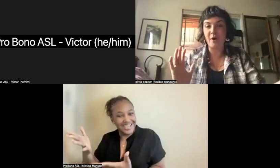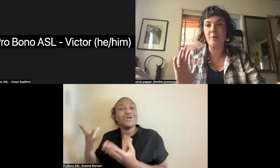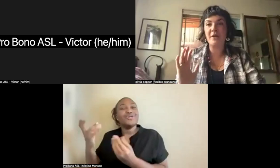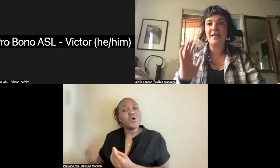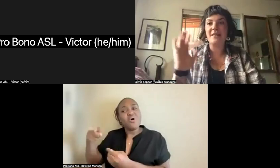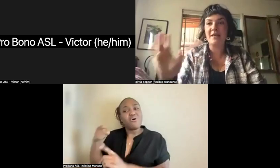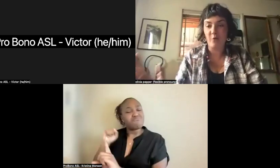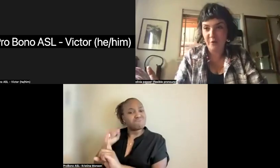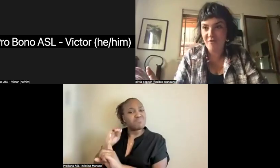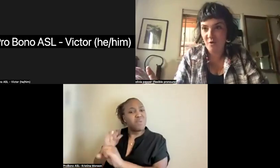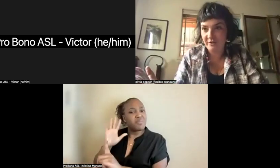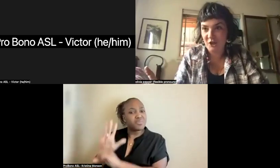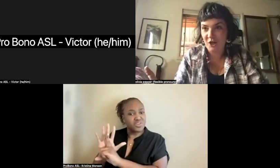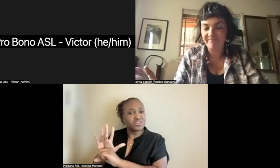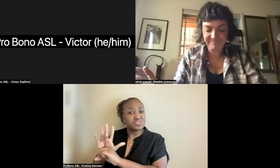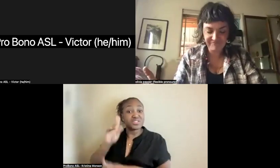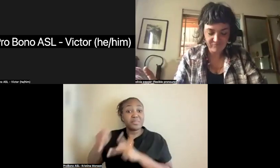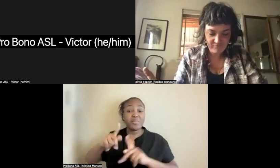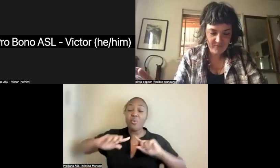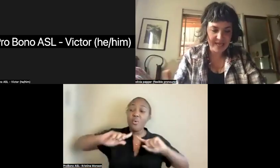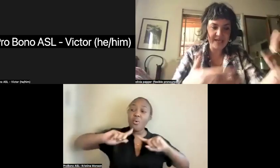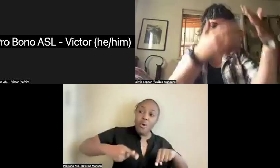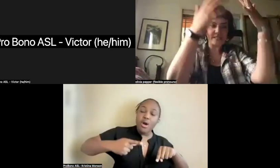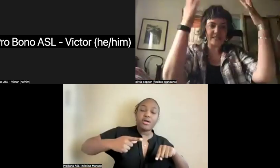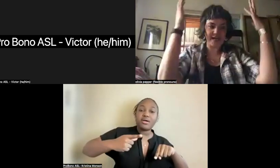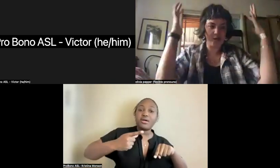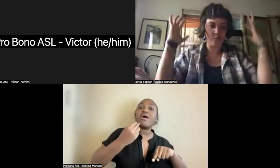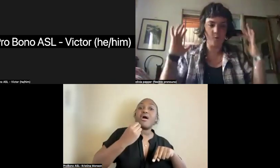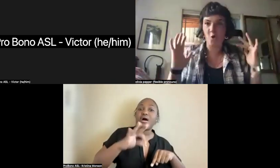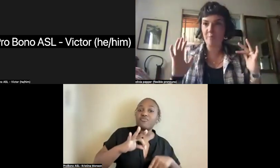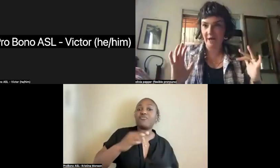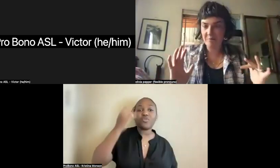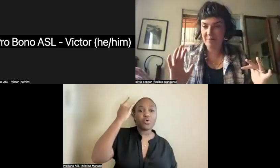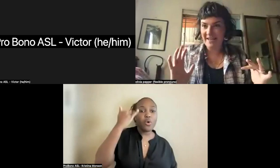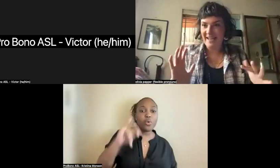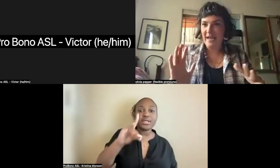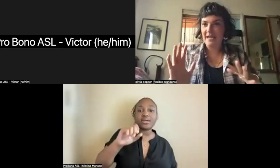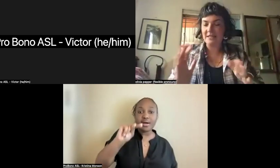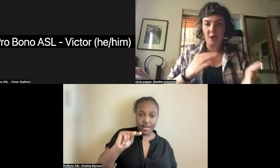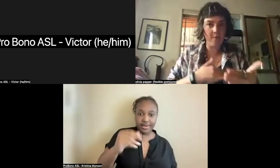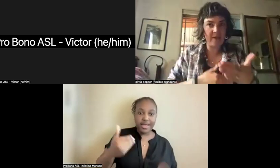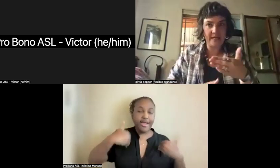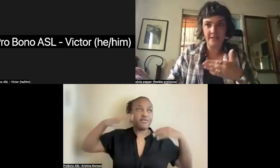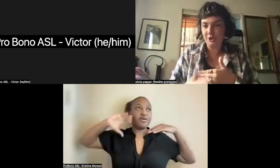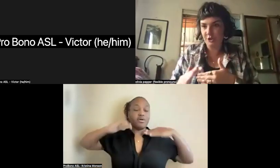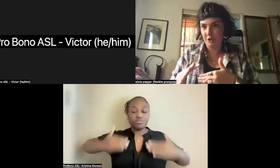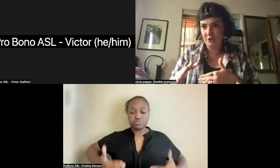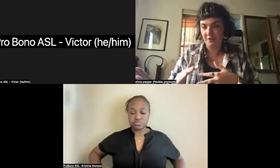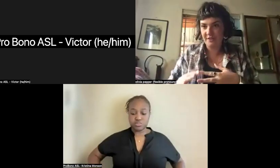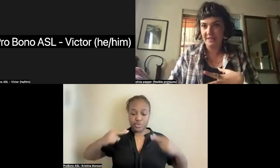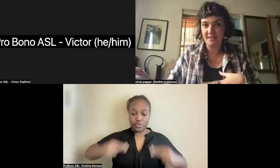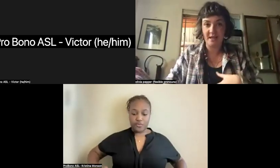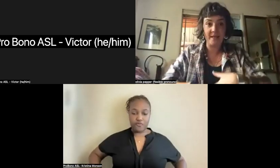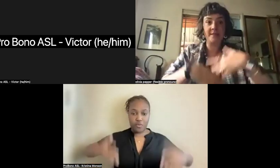from the Order of the Golden Dawn and getting robed up and coming into church